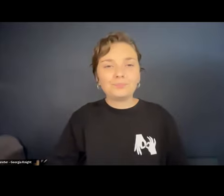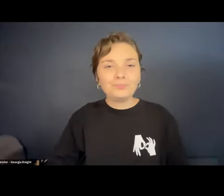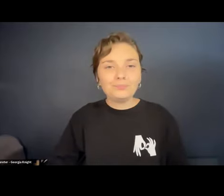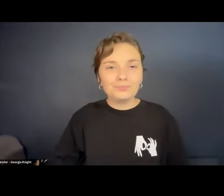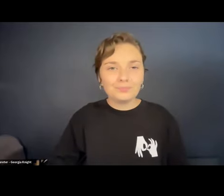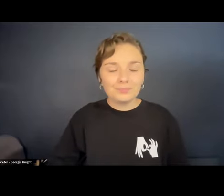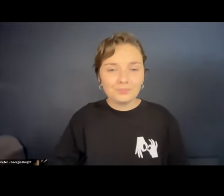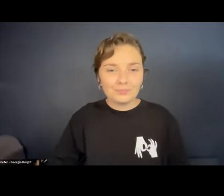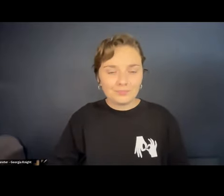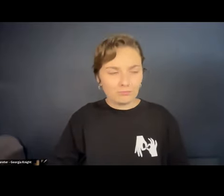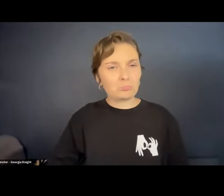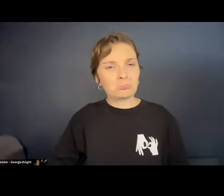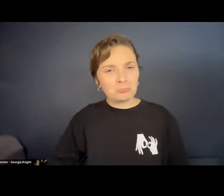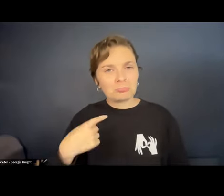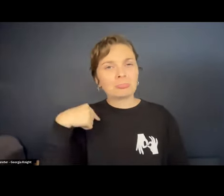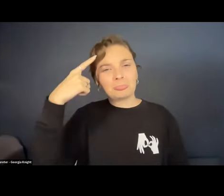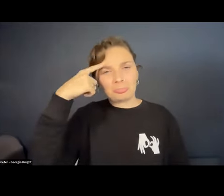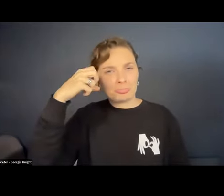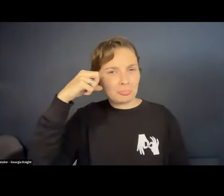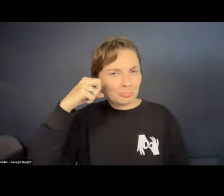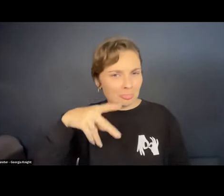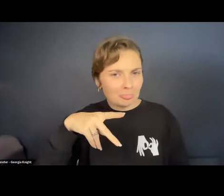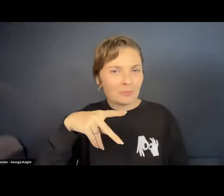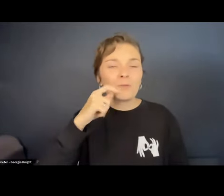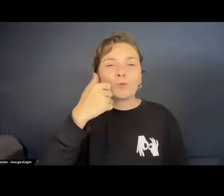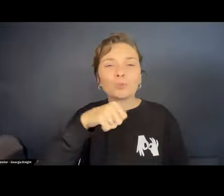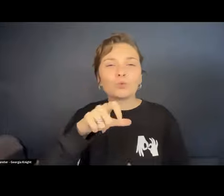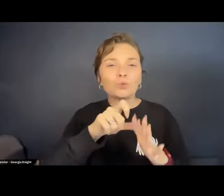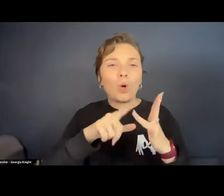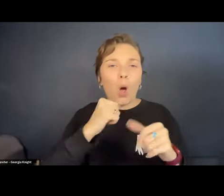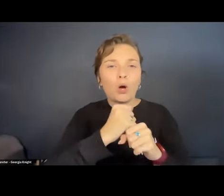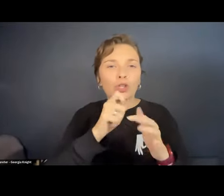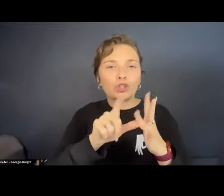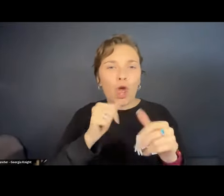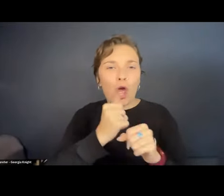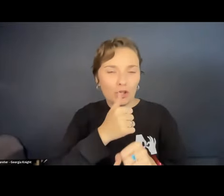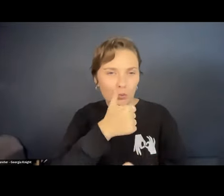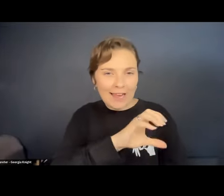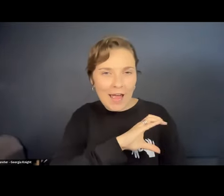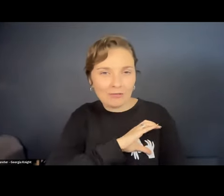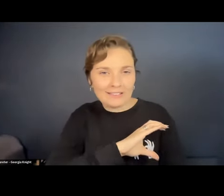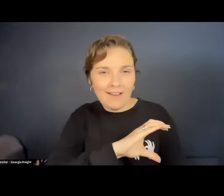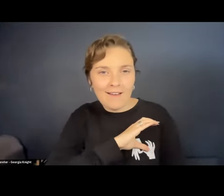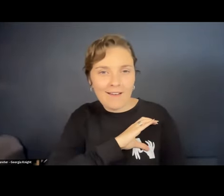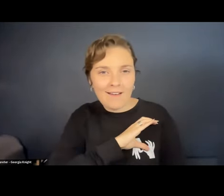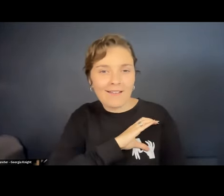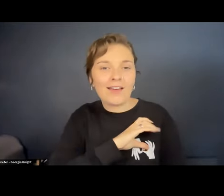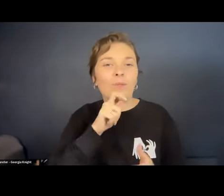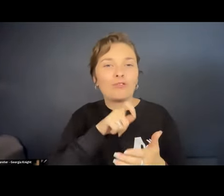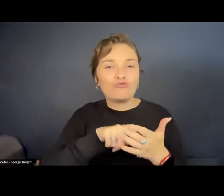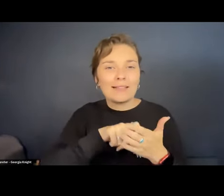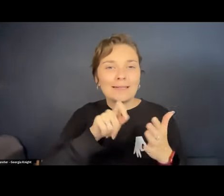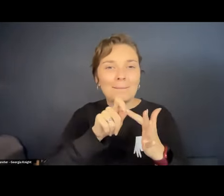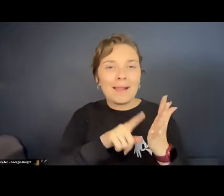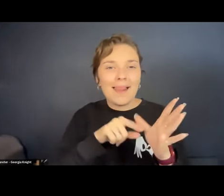So I thought, OK, that's I'm going to use Dog Dog as a character and I'm going to write a play about him.